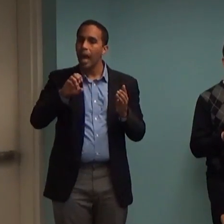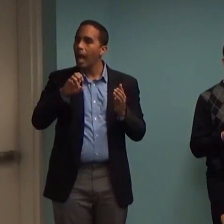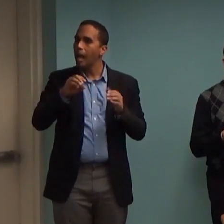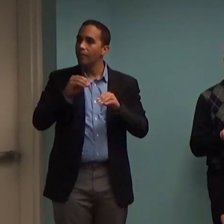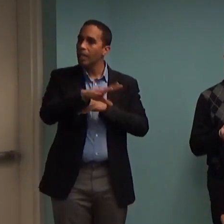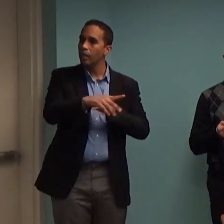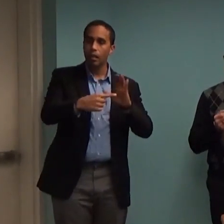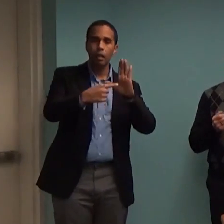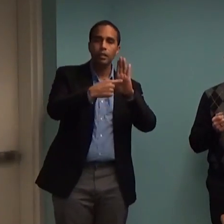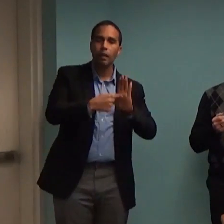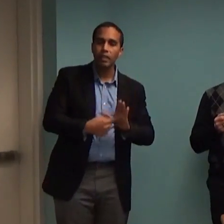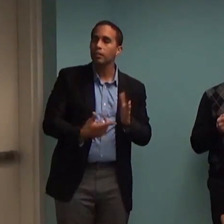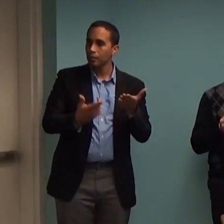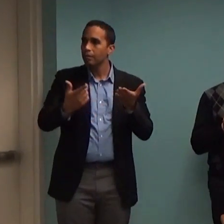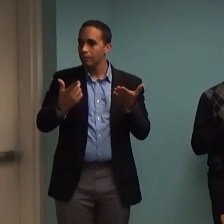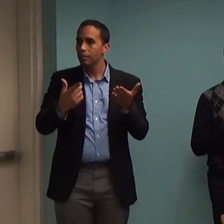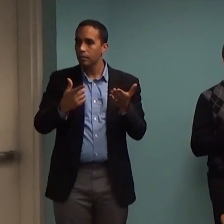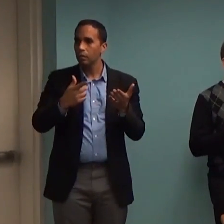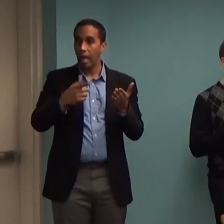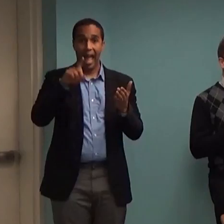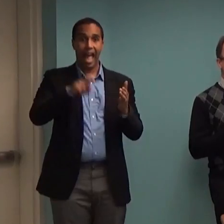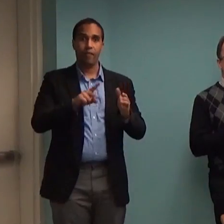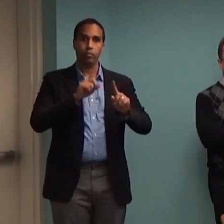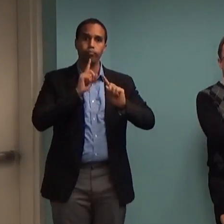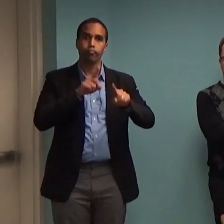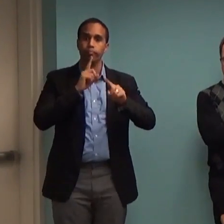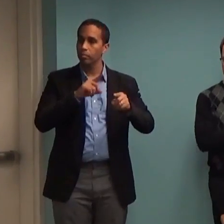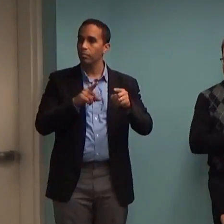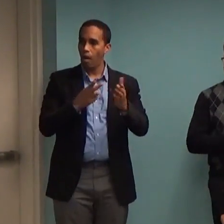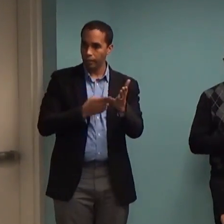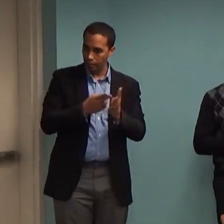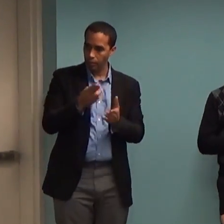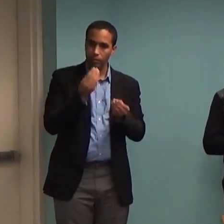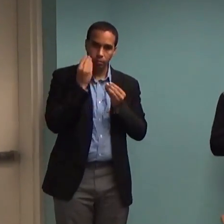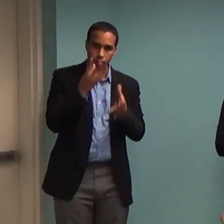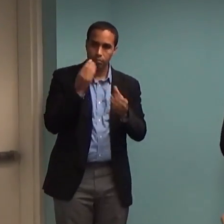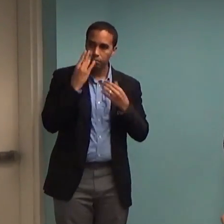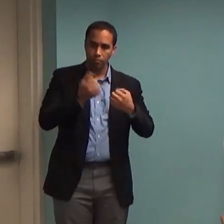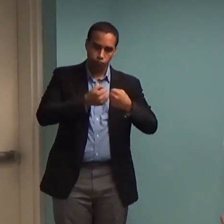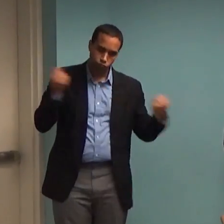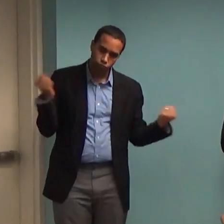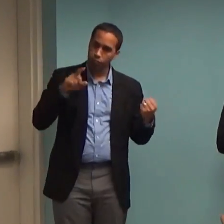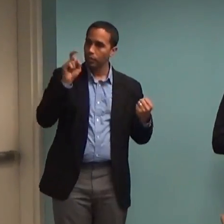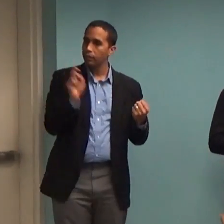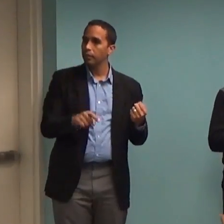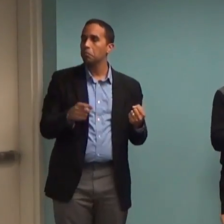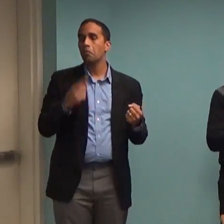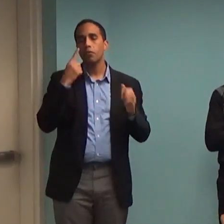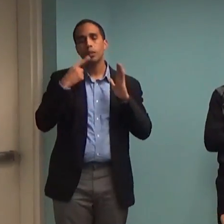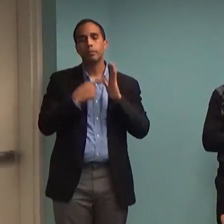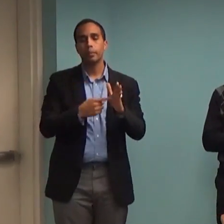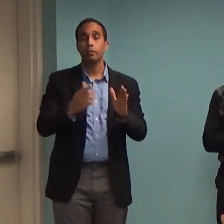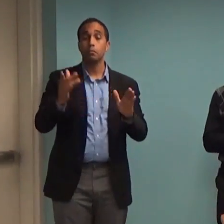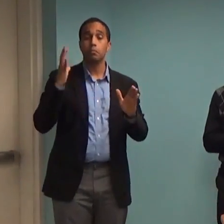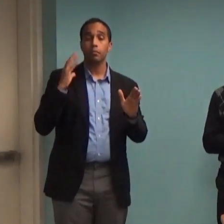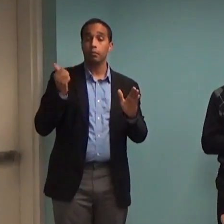And so if there was, let's say, television commercial in 1985 airing for a psychiatric medication,